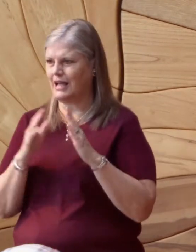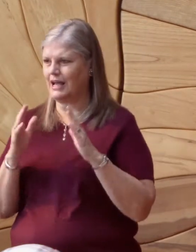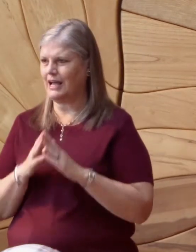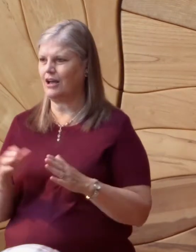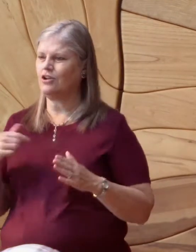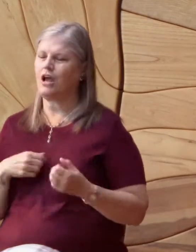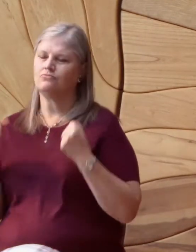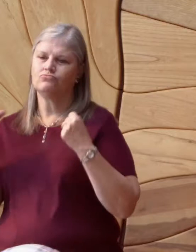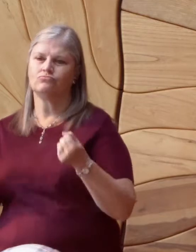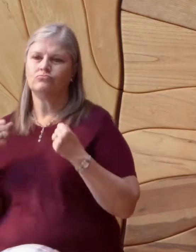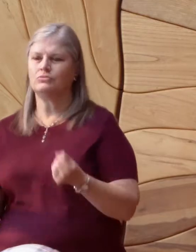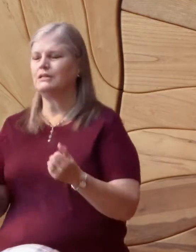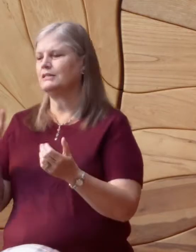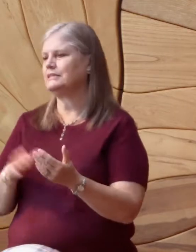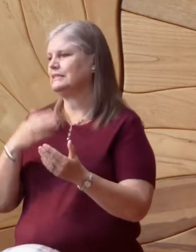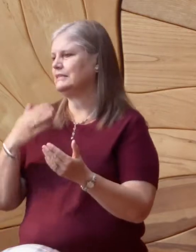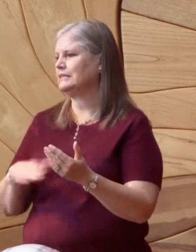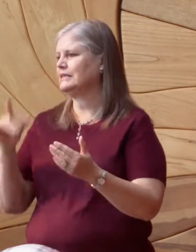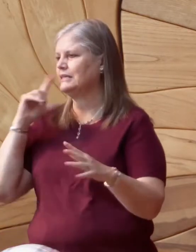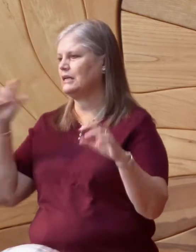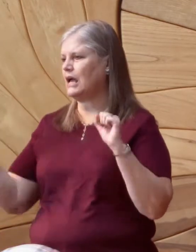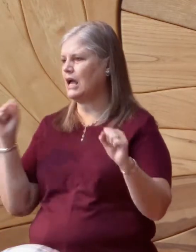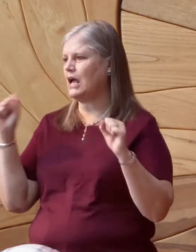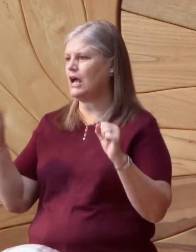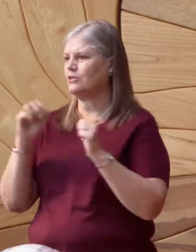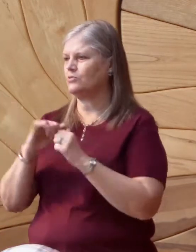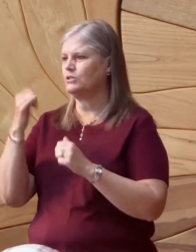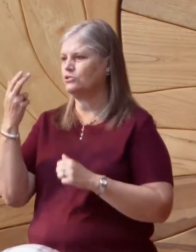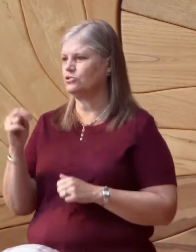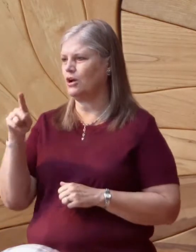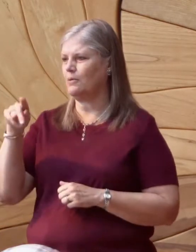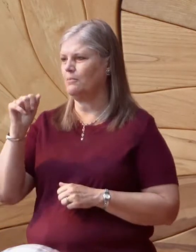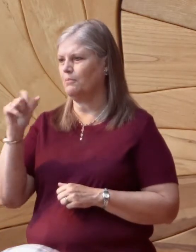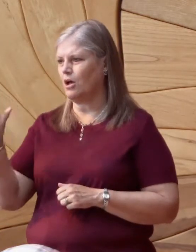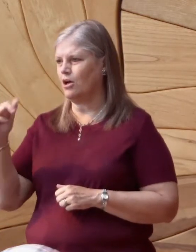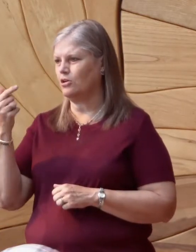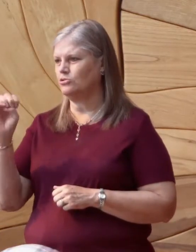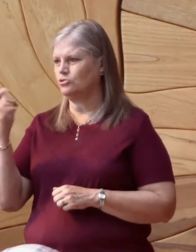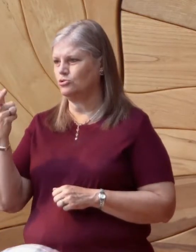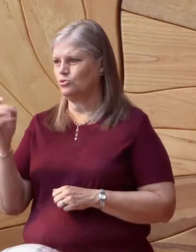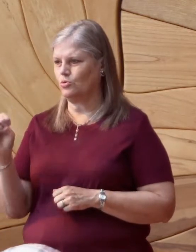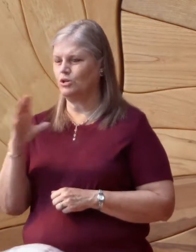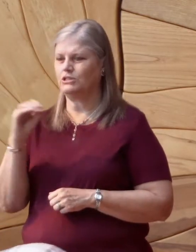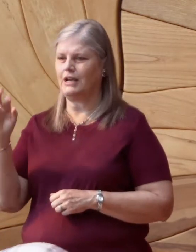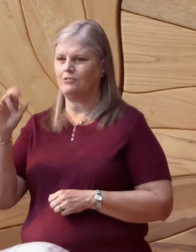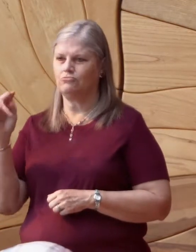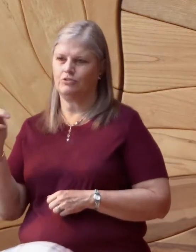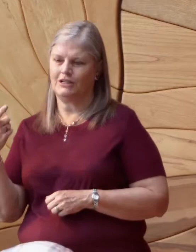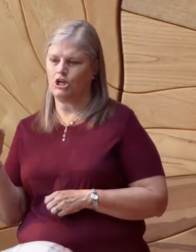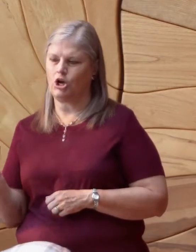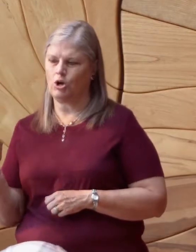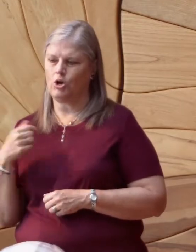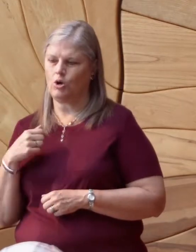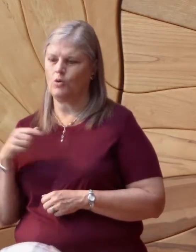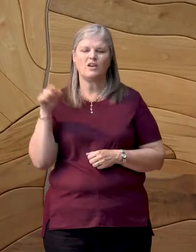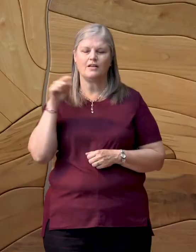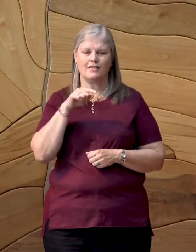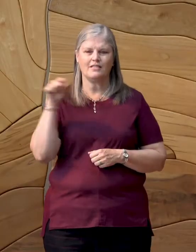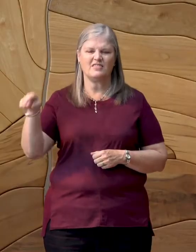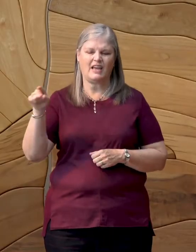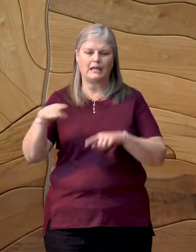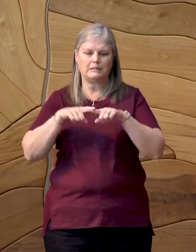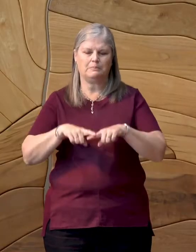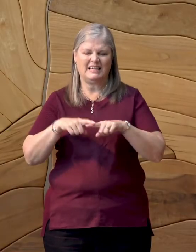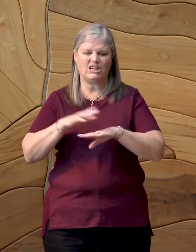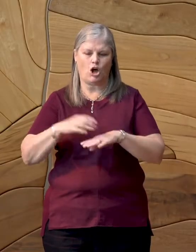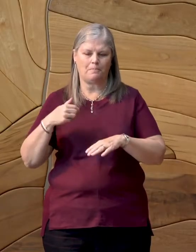singing along loud with John, Paul, George, and Ringo. They count on me by now to help them